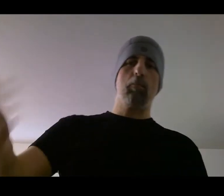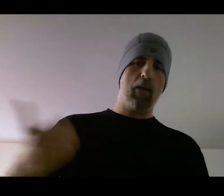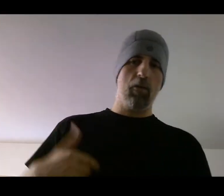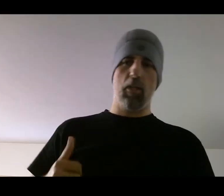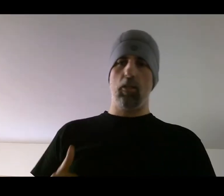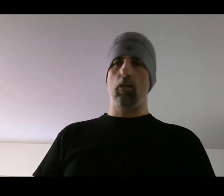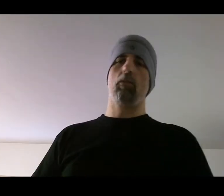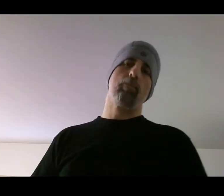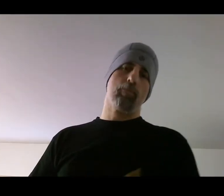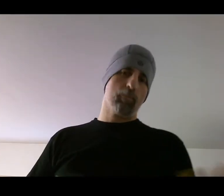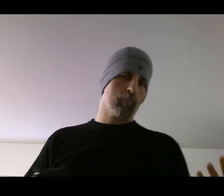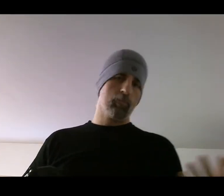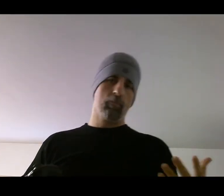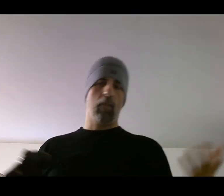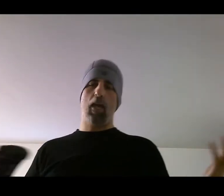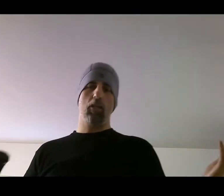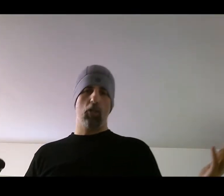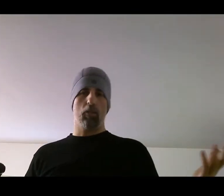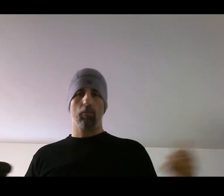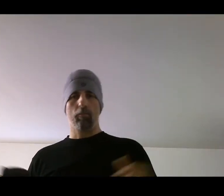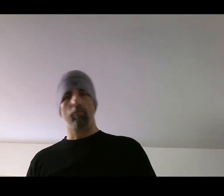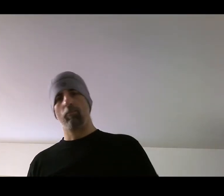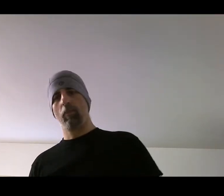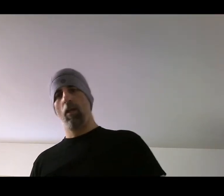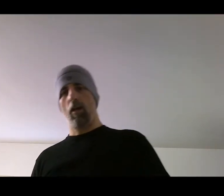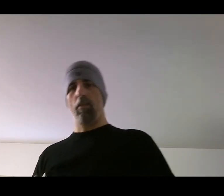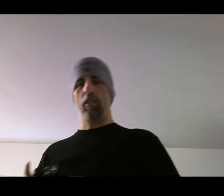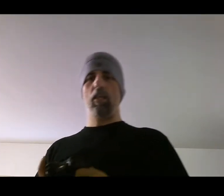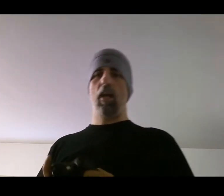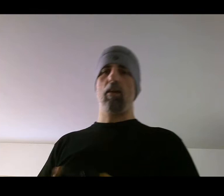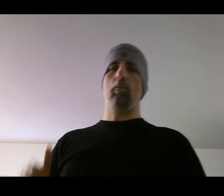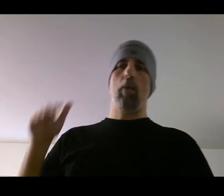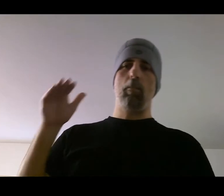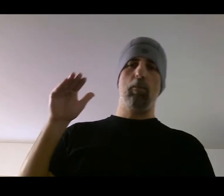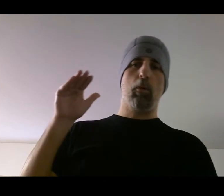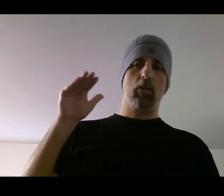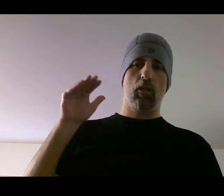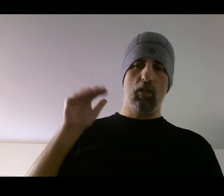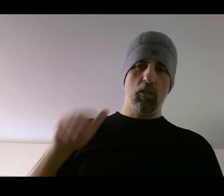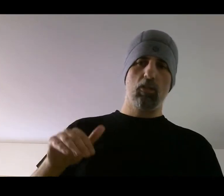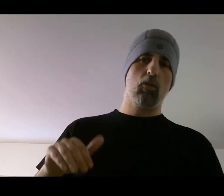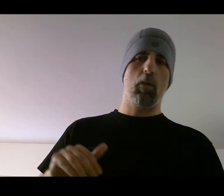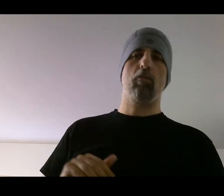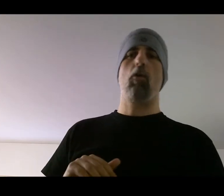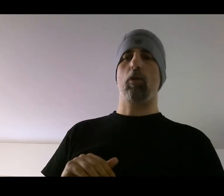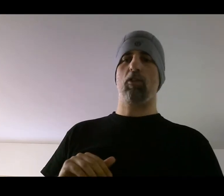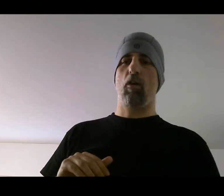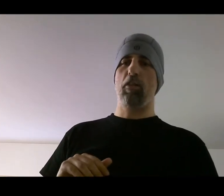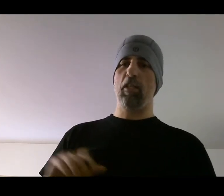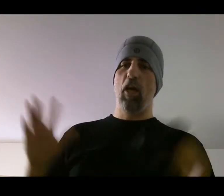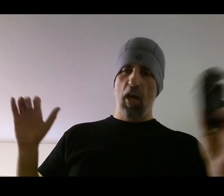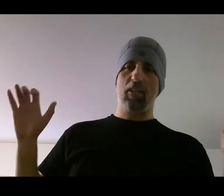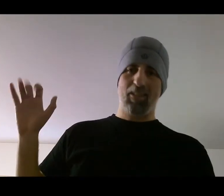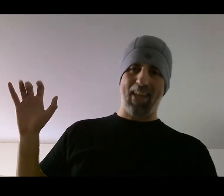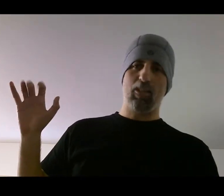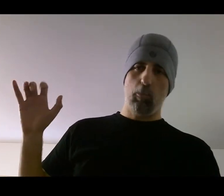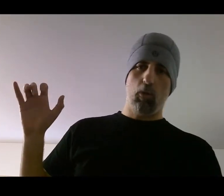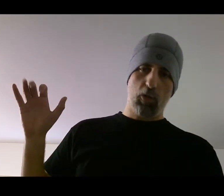better than you. And it shouldn't. I think EA maybe puts a little too much focus on the accessible to